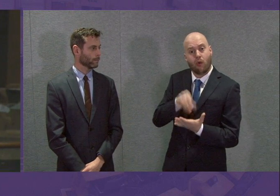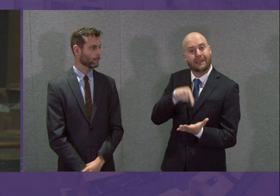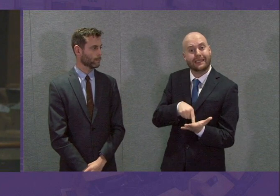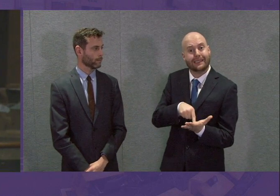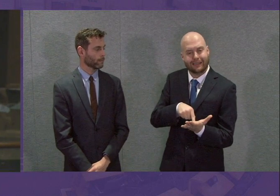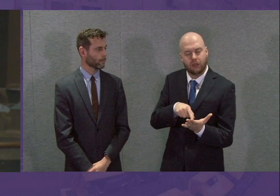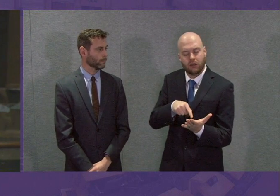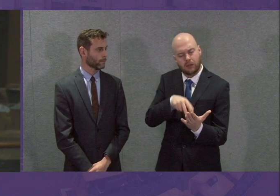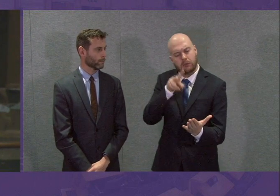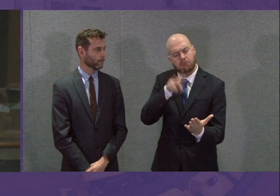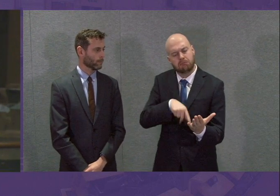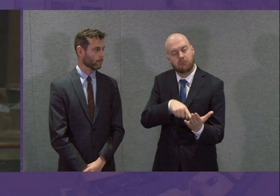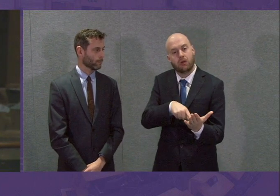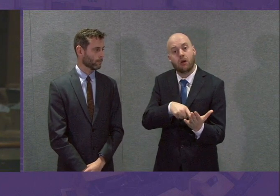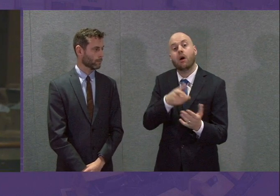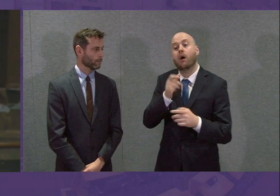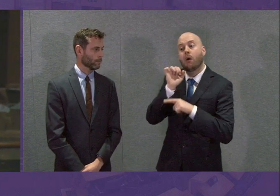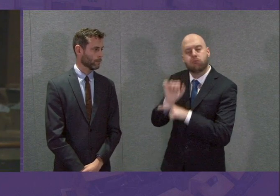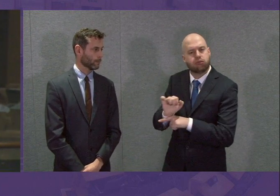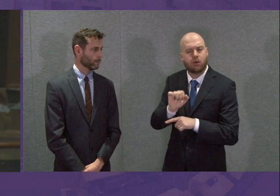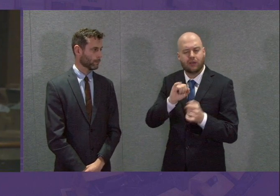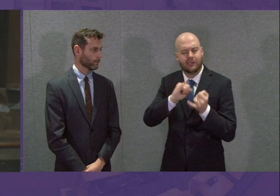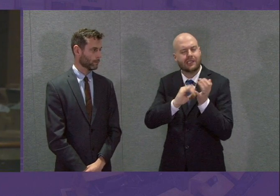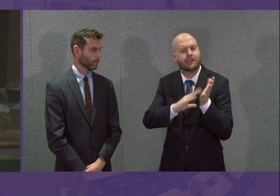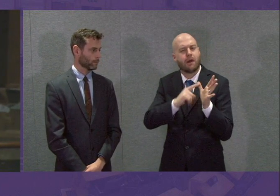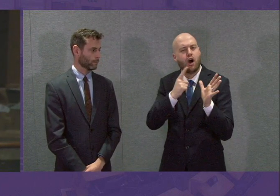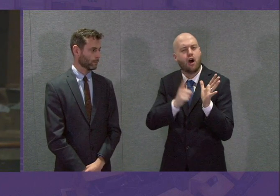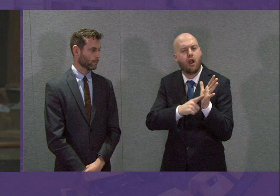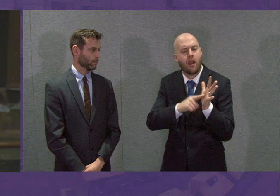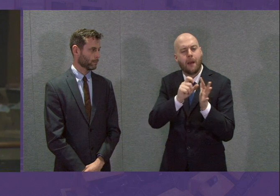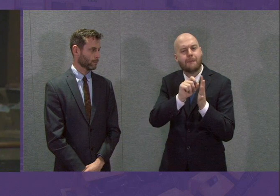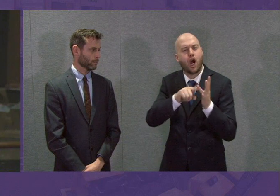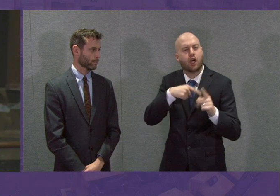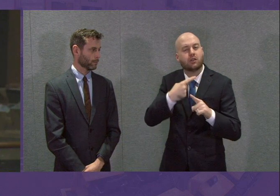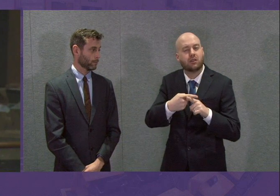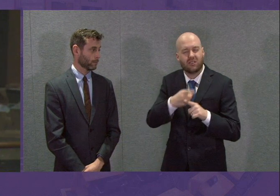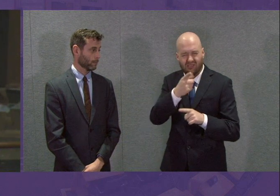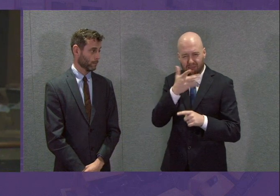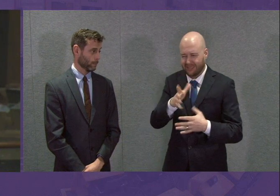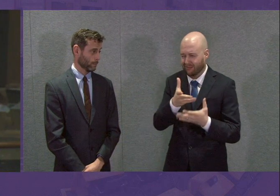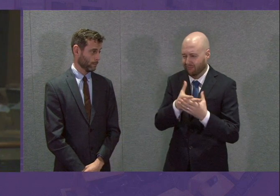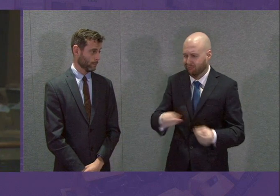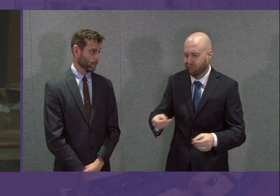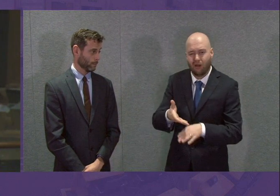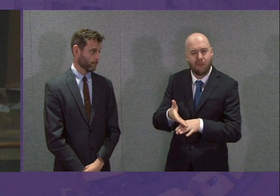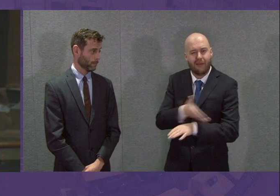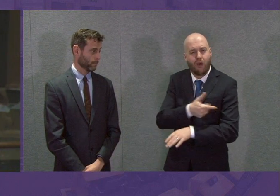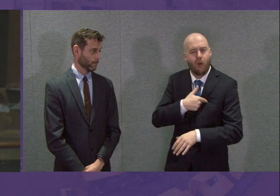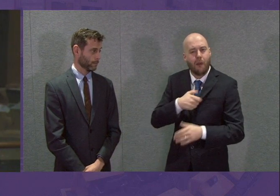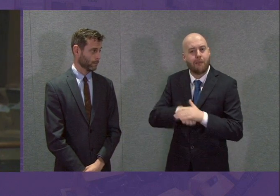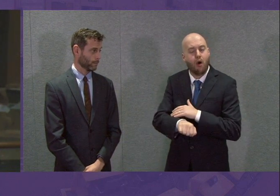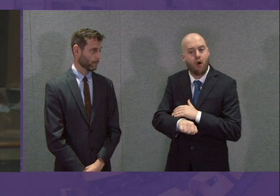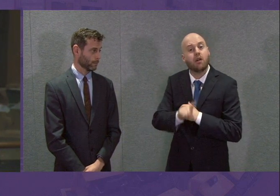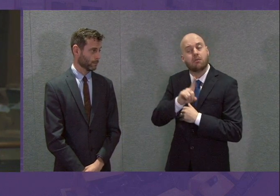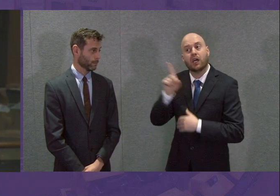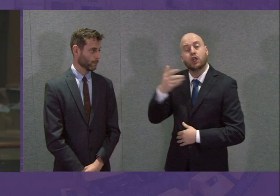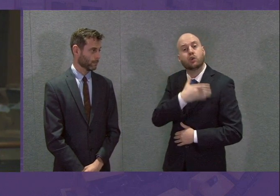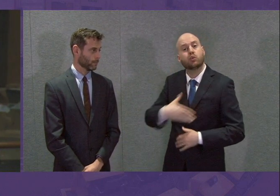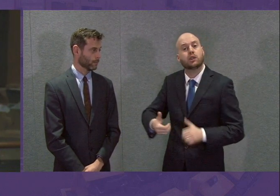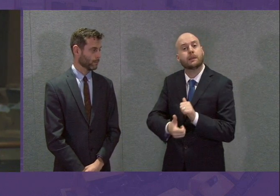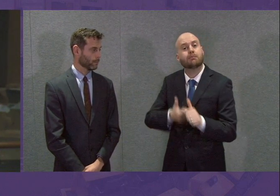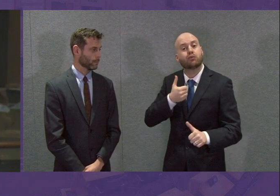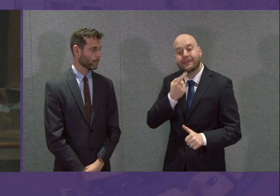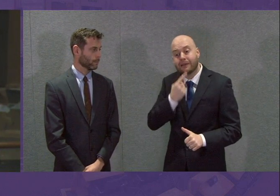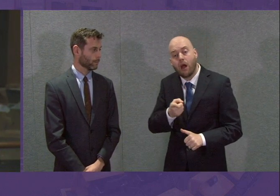provide cover for smallpox, which was globally eradicated before I was even born. But his insurance company tells him he is not covered for COVID